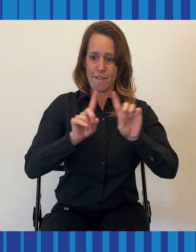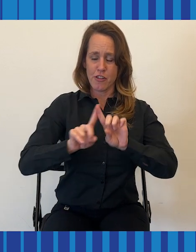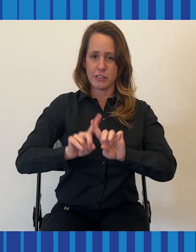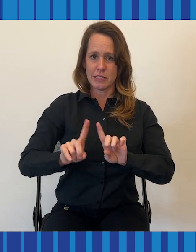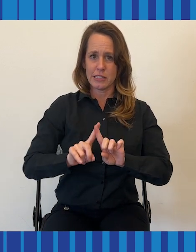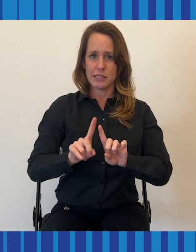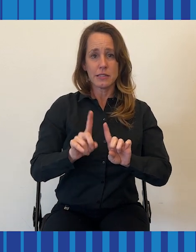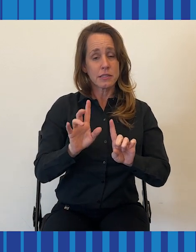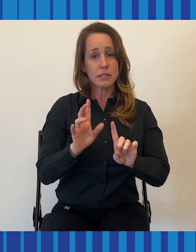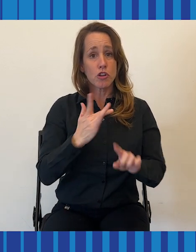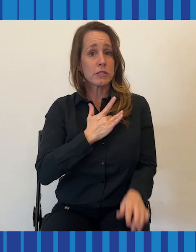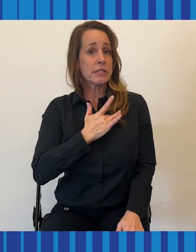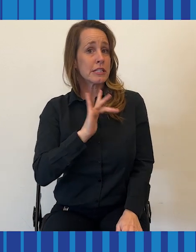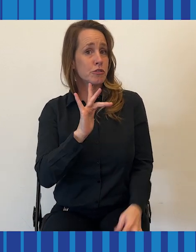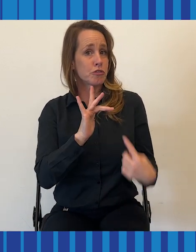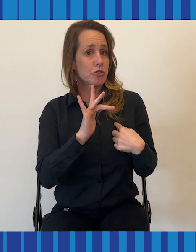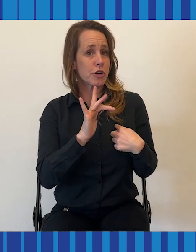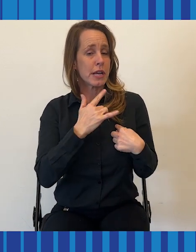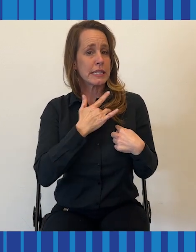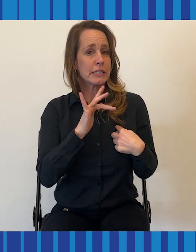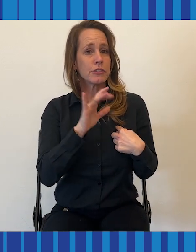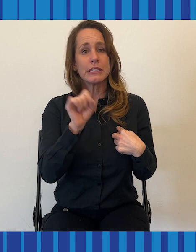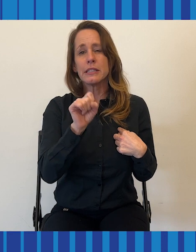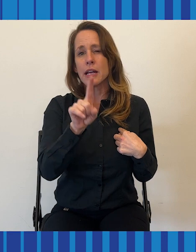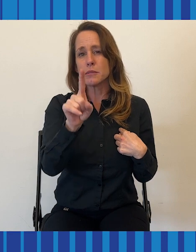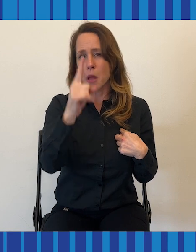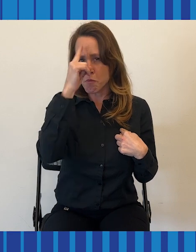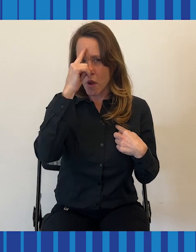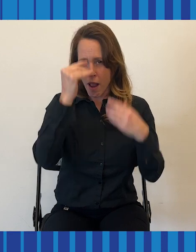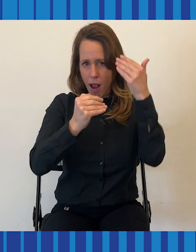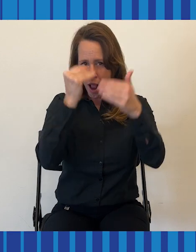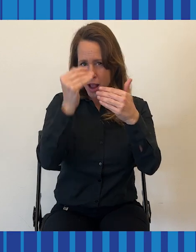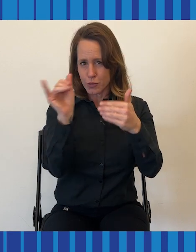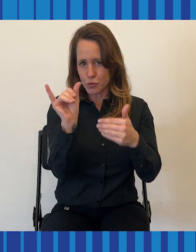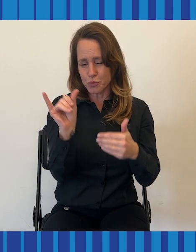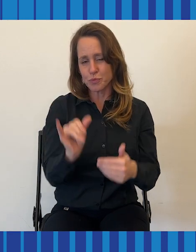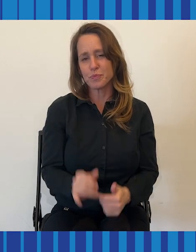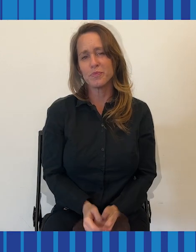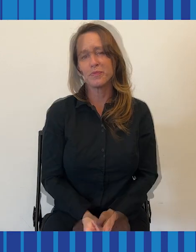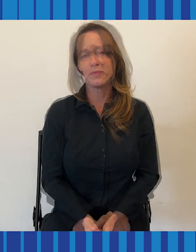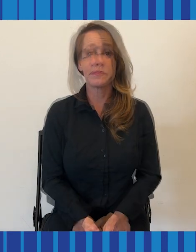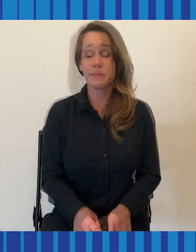differences. And they're sensory, but it's to do with brain processing as well.